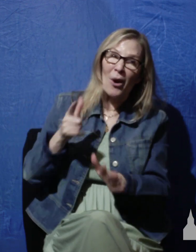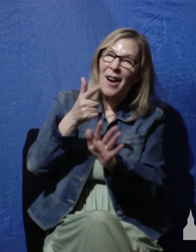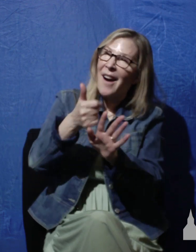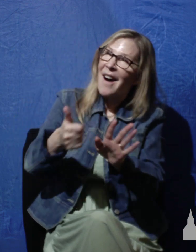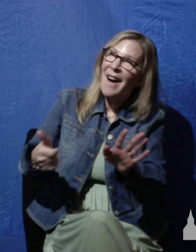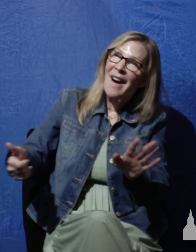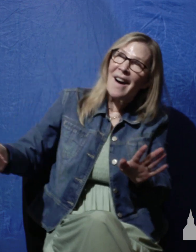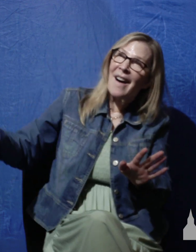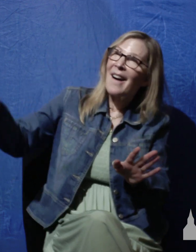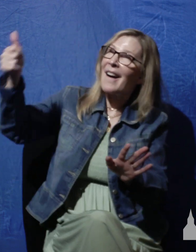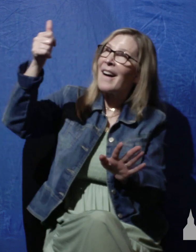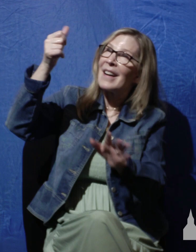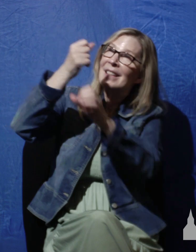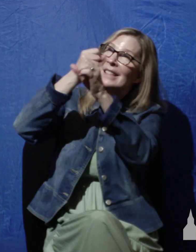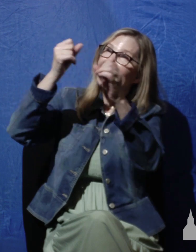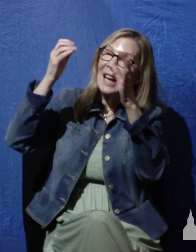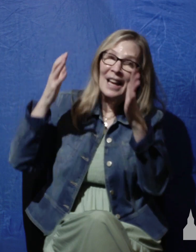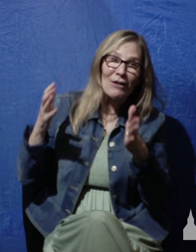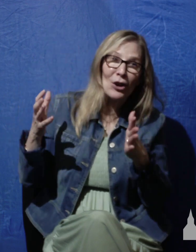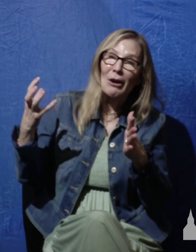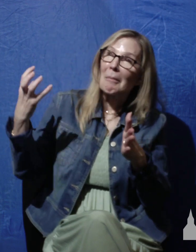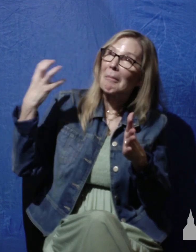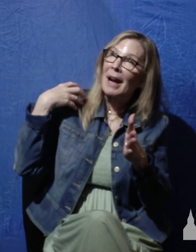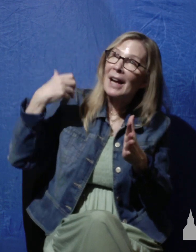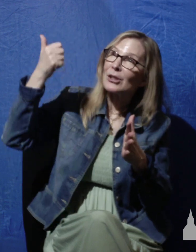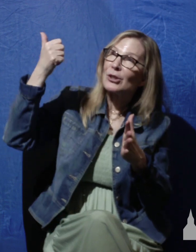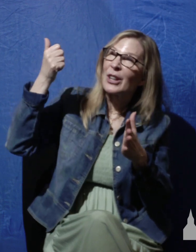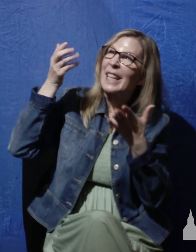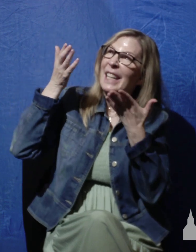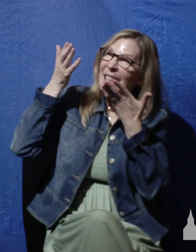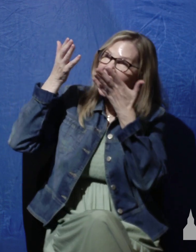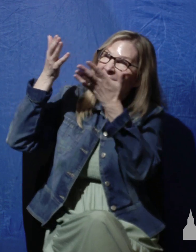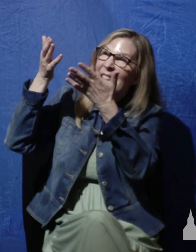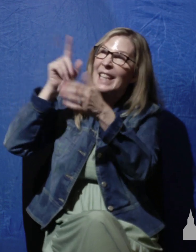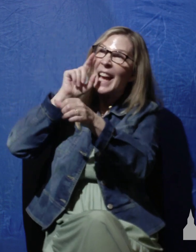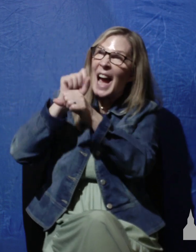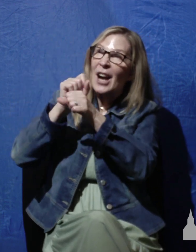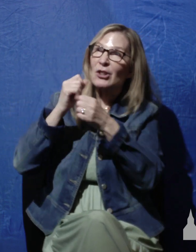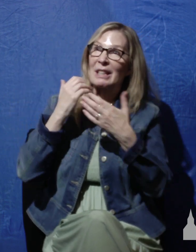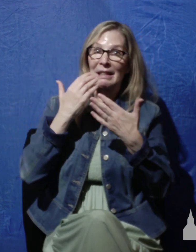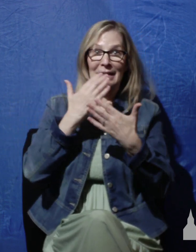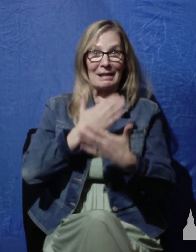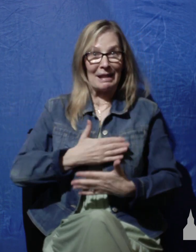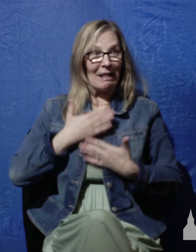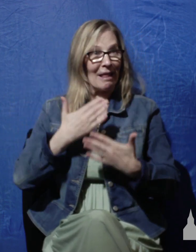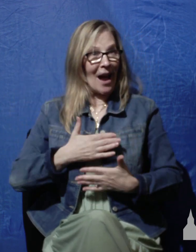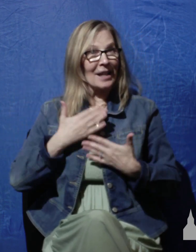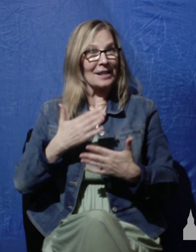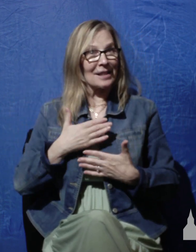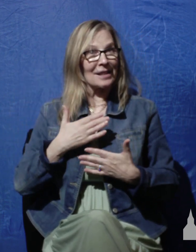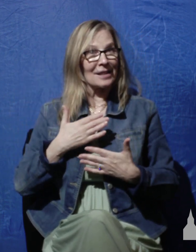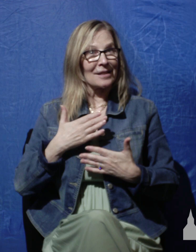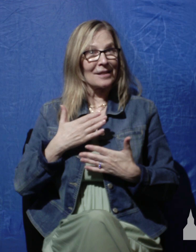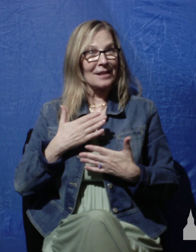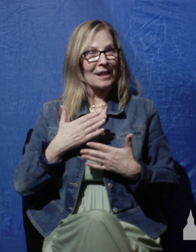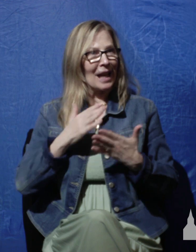our savior, our master, that he actually delights in the praises of his people.